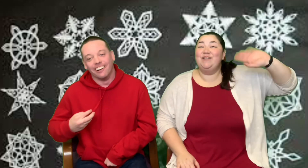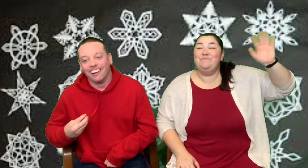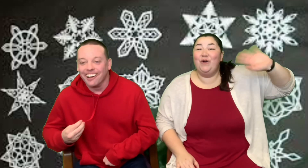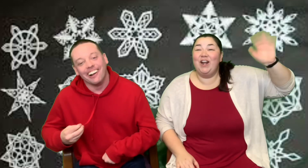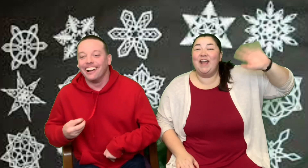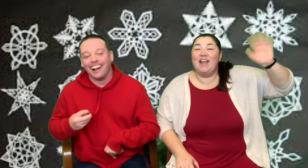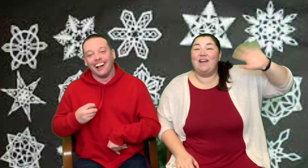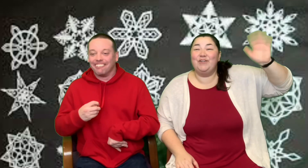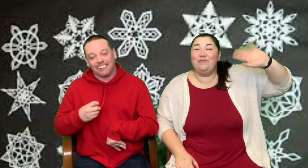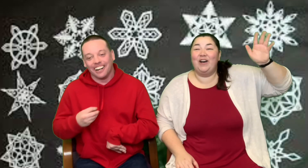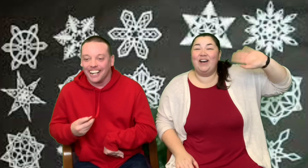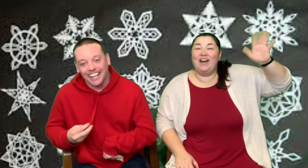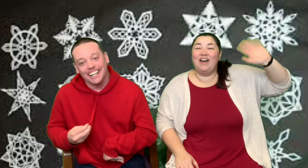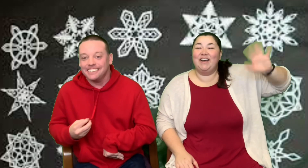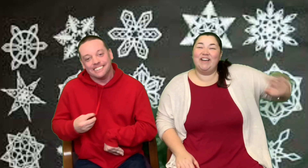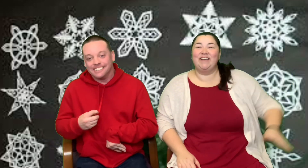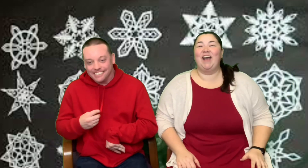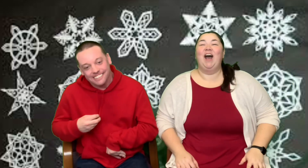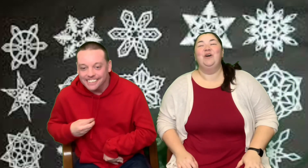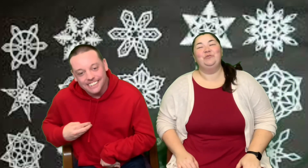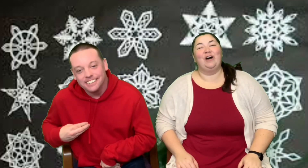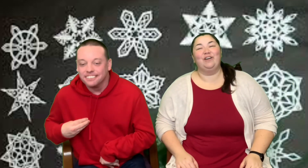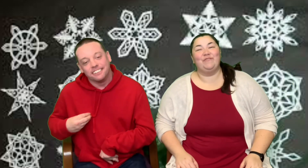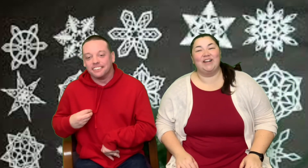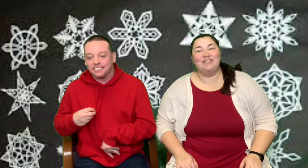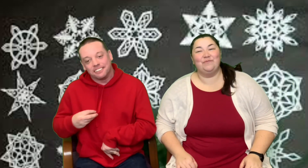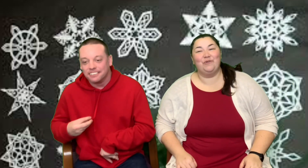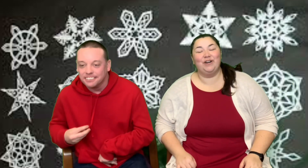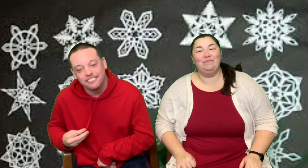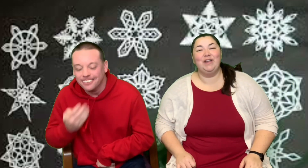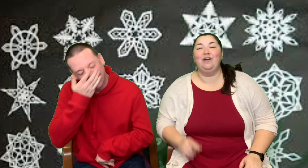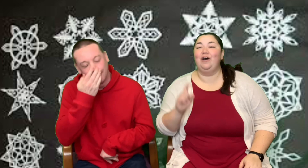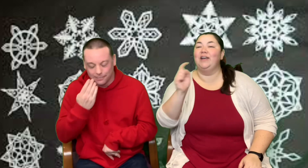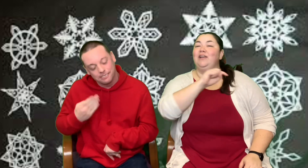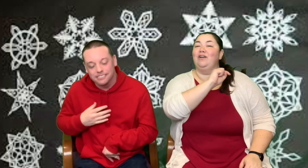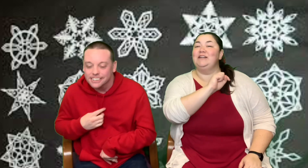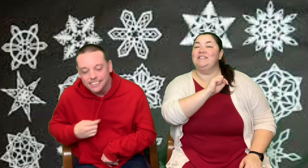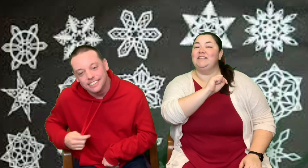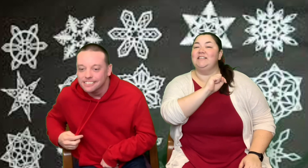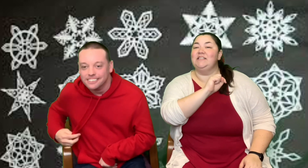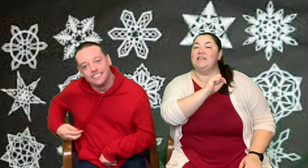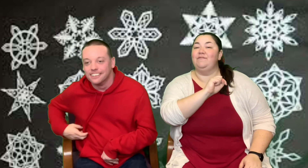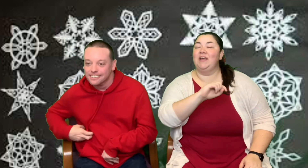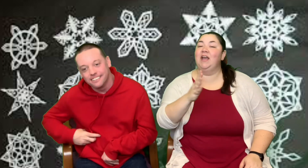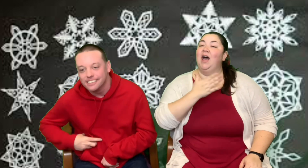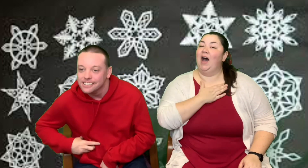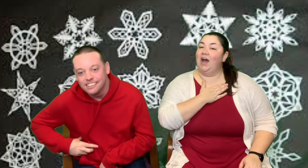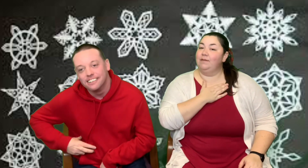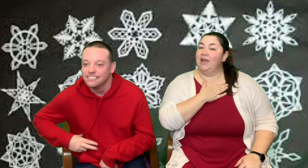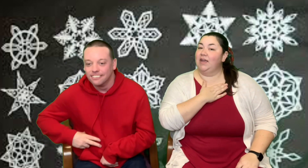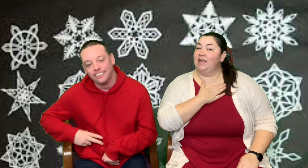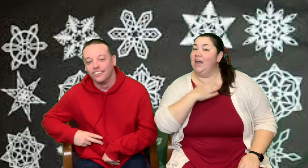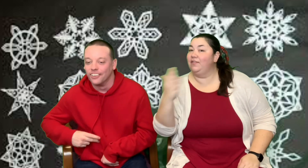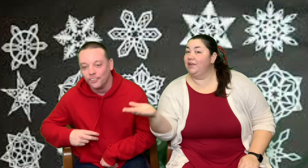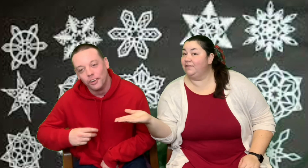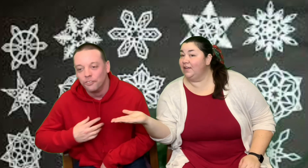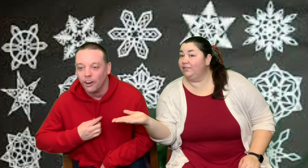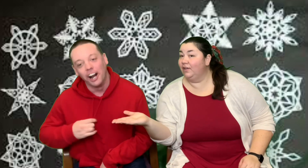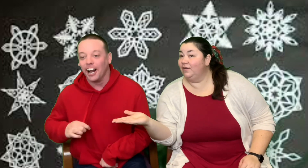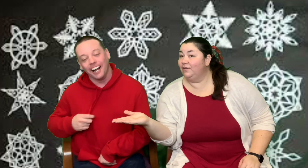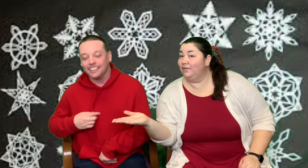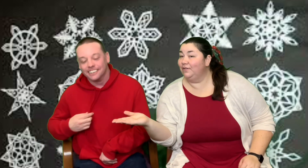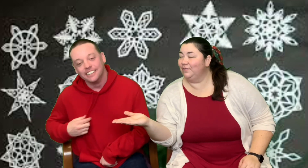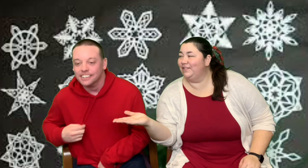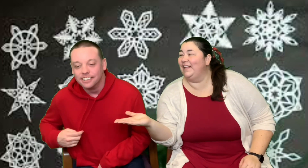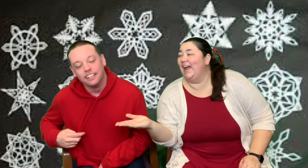Good morning everyone! Welcome back to the Morning Mingle here on DTTV. I am Annie and this